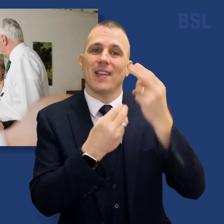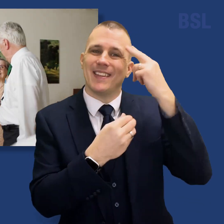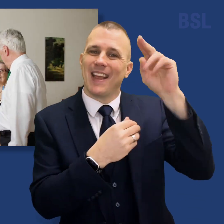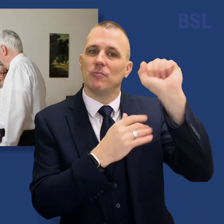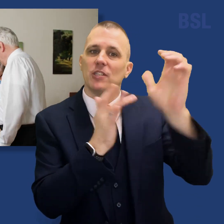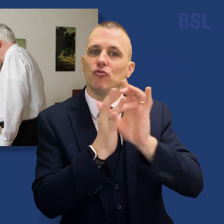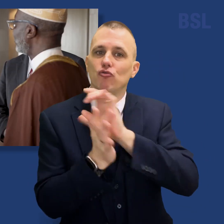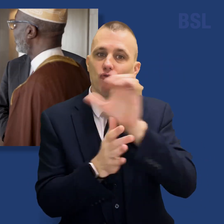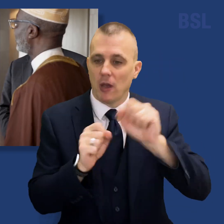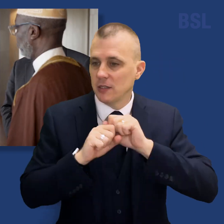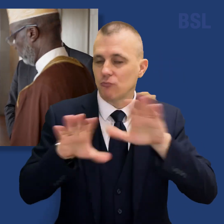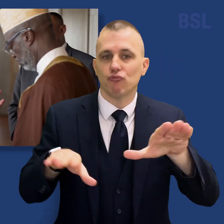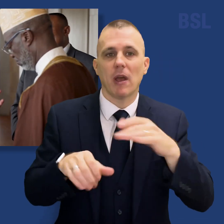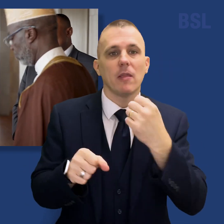of Jesus Christ to all nations.